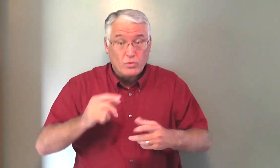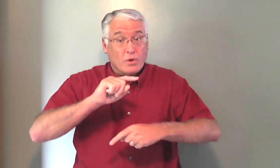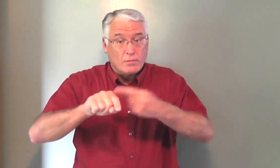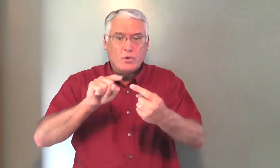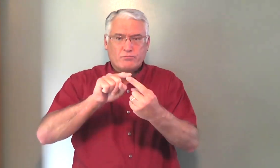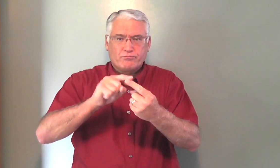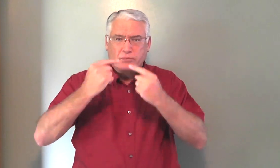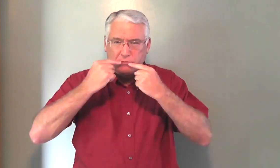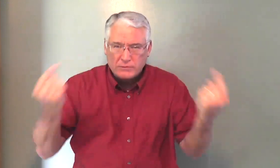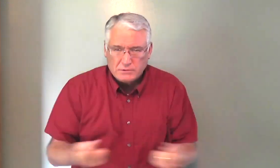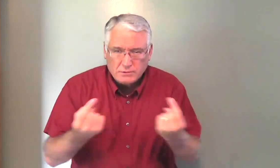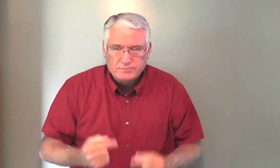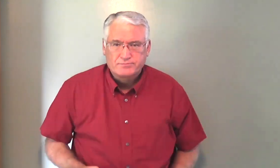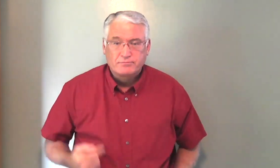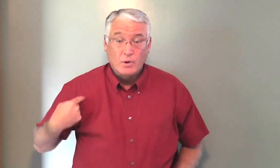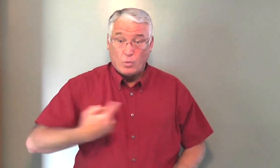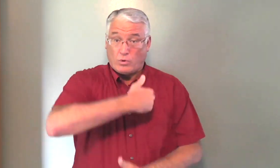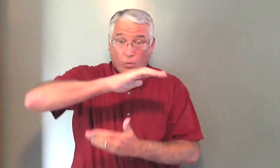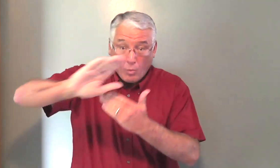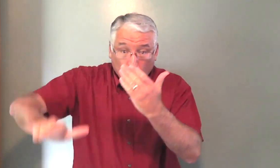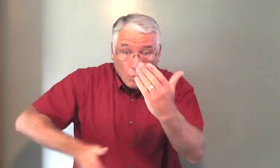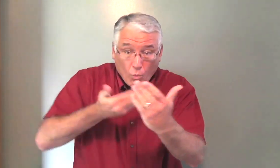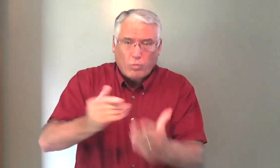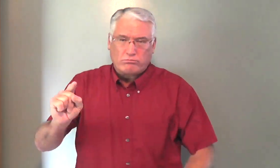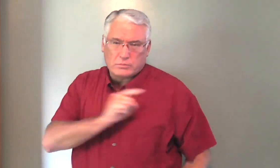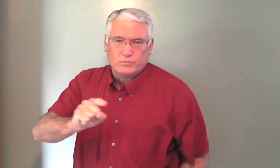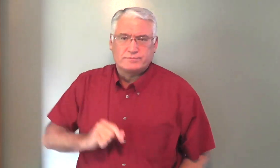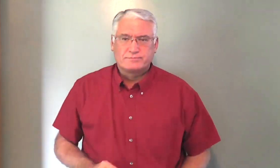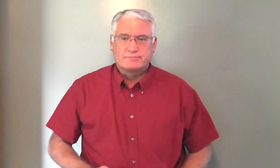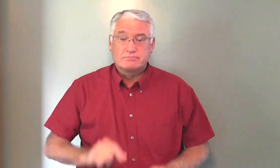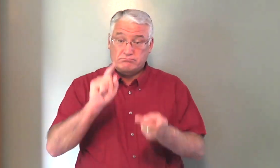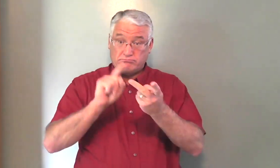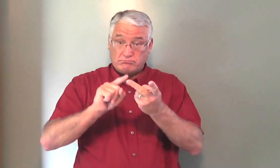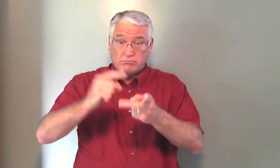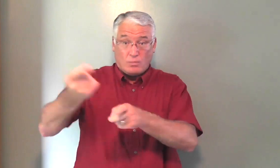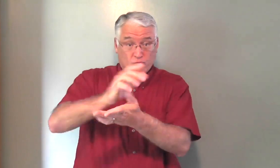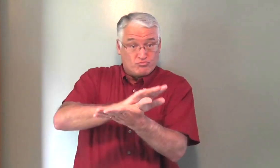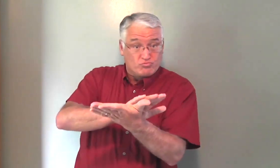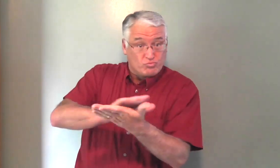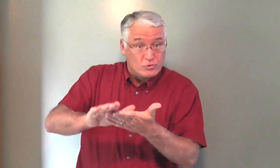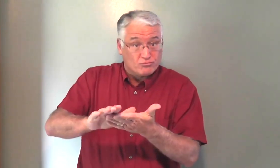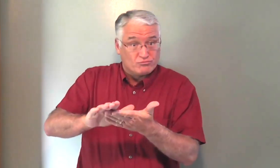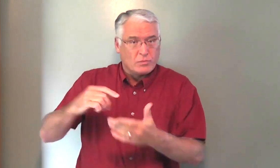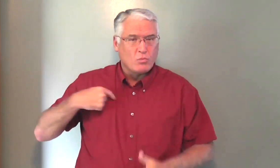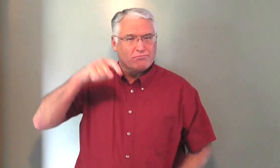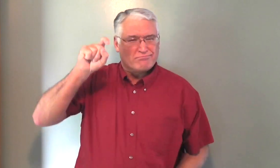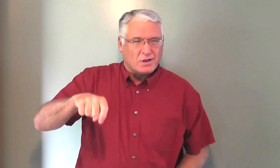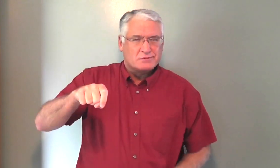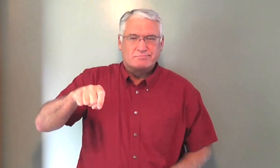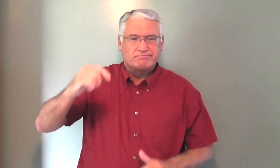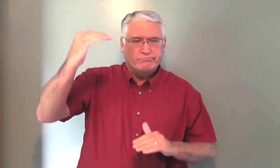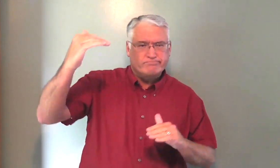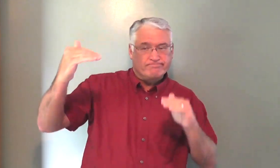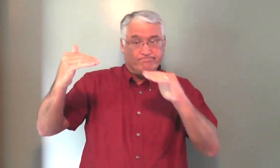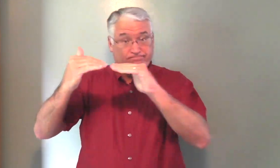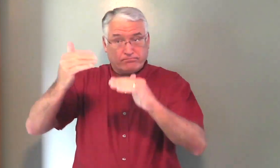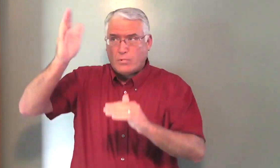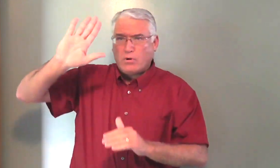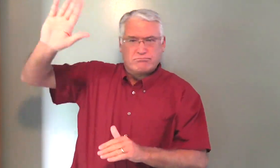world, convict the world of their sins. We are all guilty. Secondly, righteousness. We need